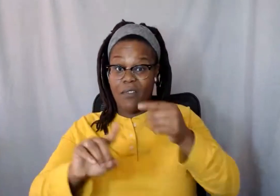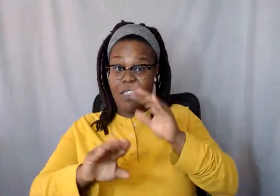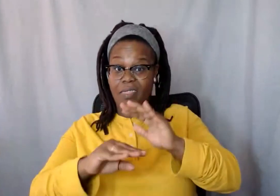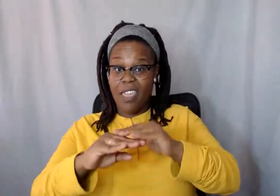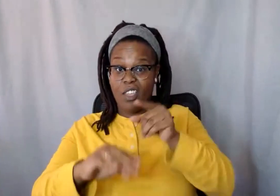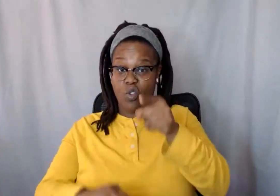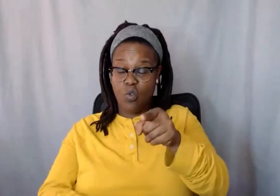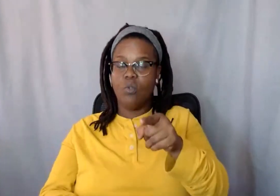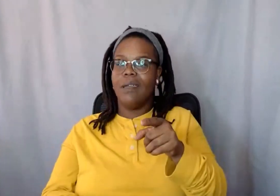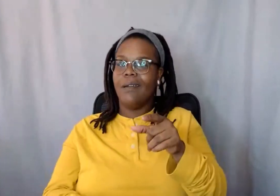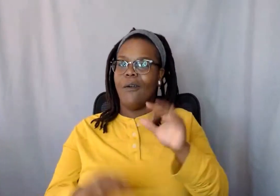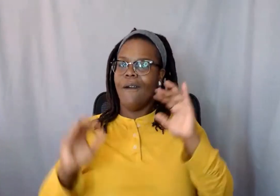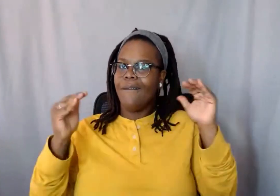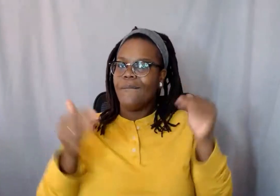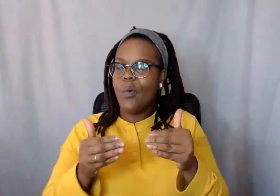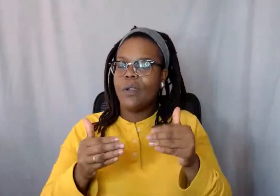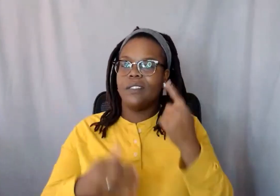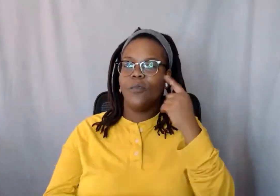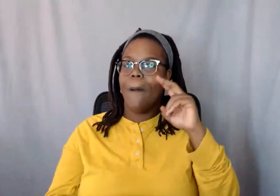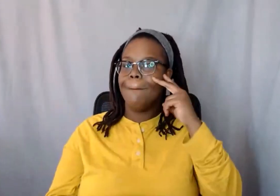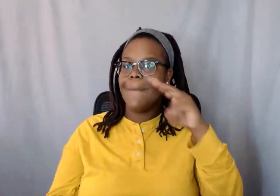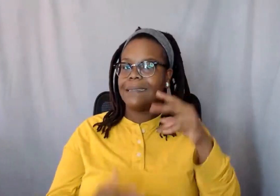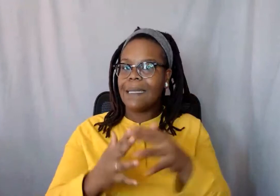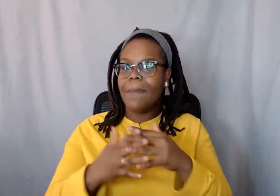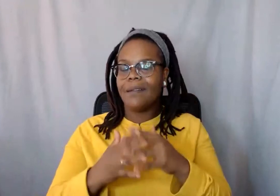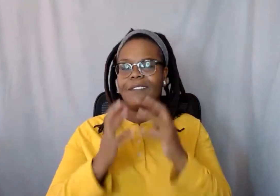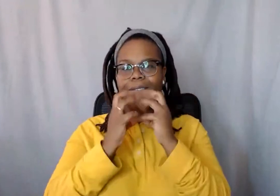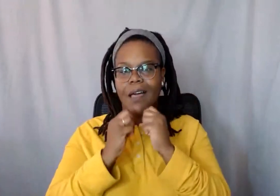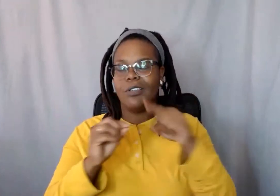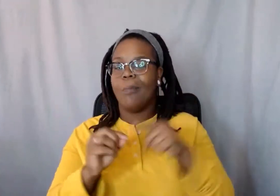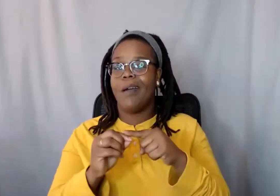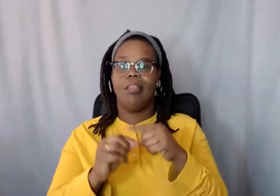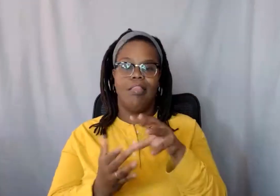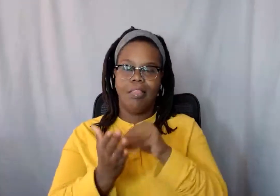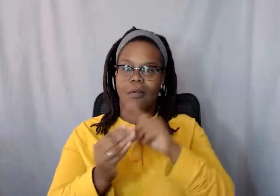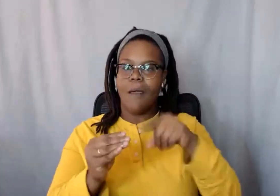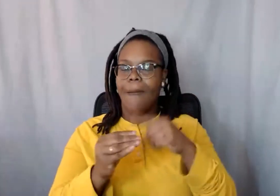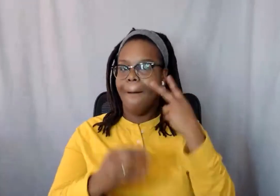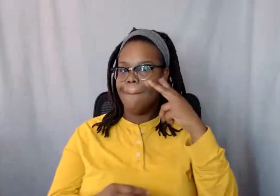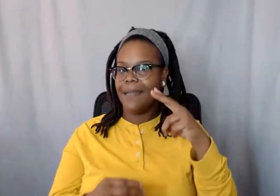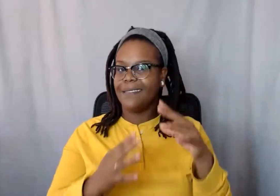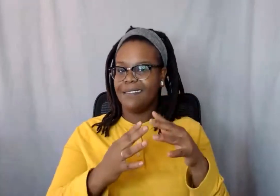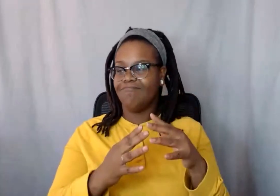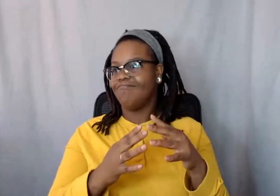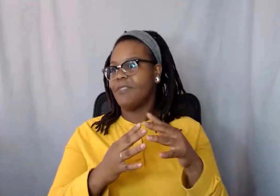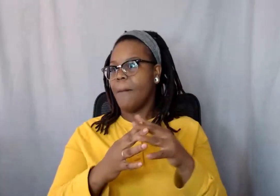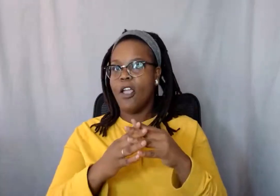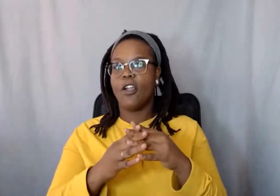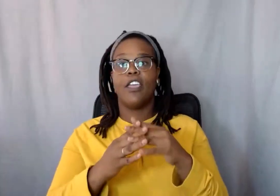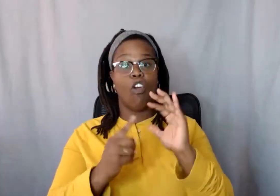and the value of learning about Mexican American culture, particularly for Mexican American students. But of course, everyone can benefit